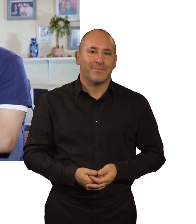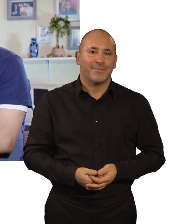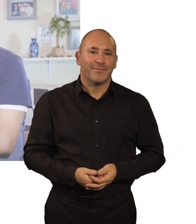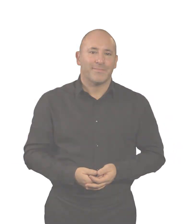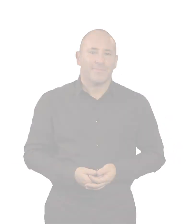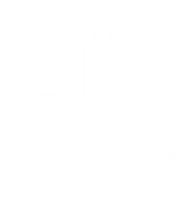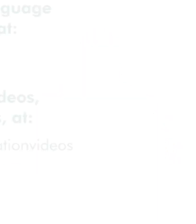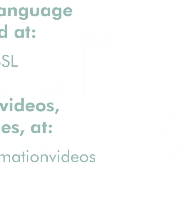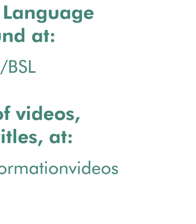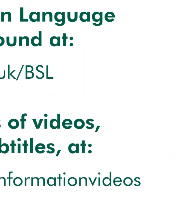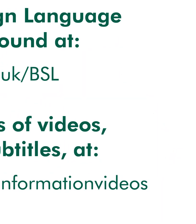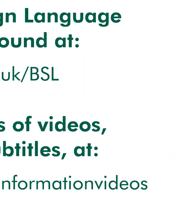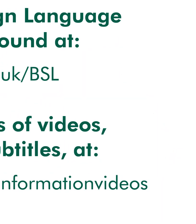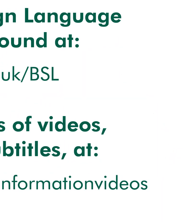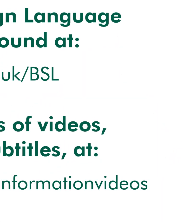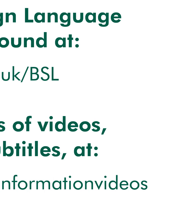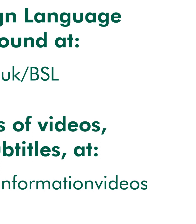see it. too much.